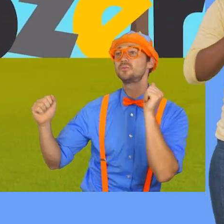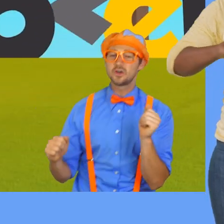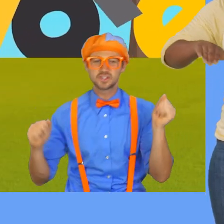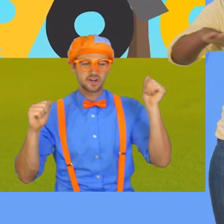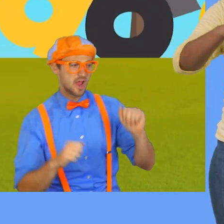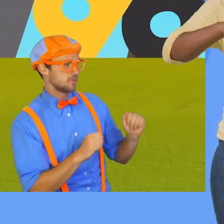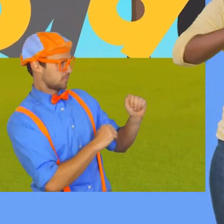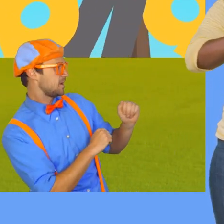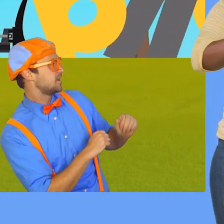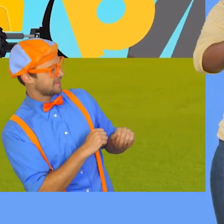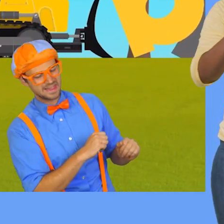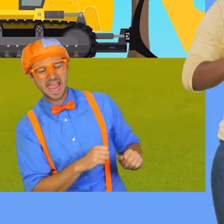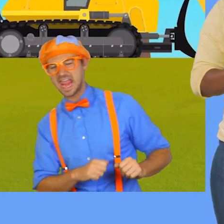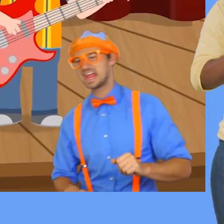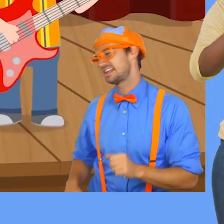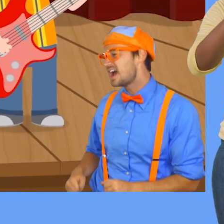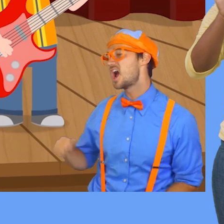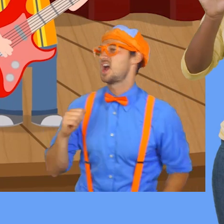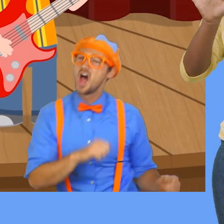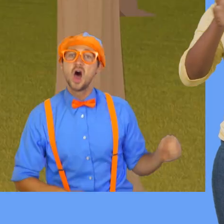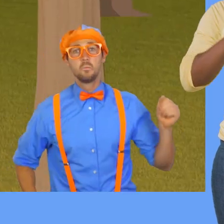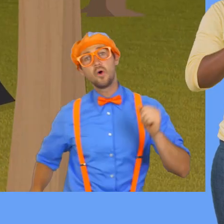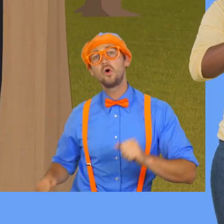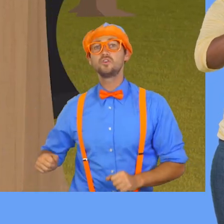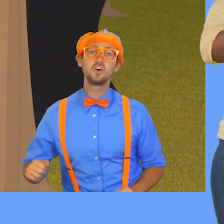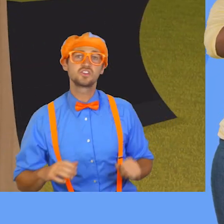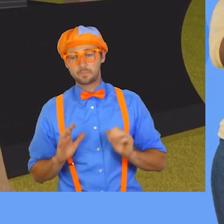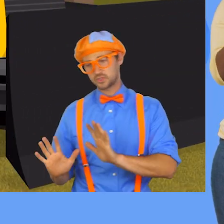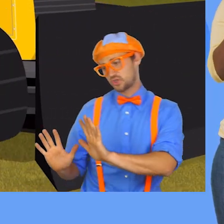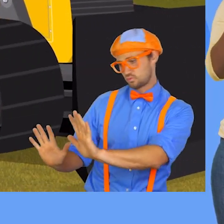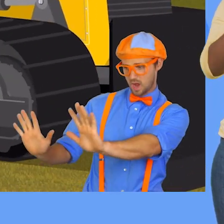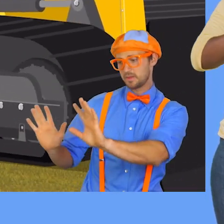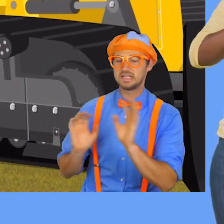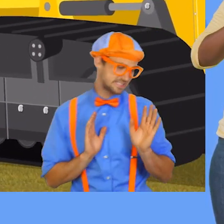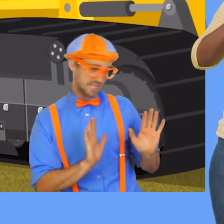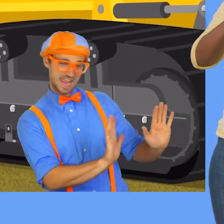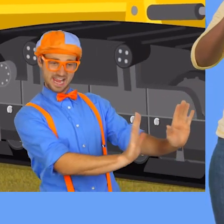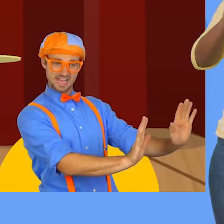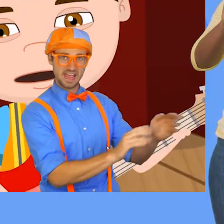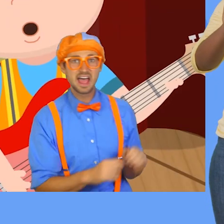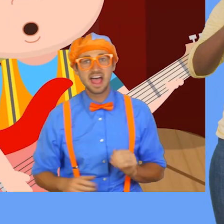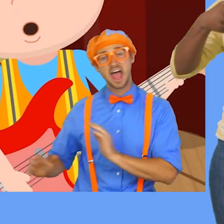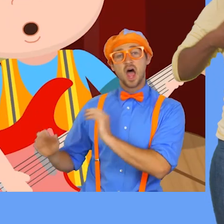Bulldozer, clearing the land. Whoa, whoa. Bulldozer, pushing rubble and sand. Whoa, whoa.